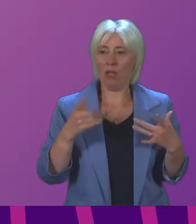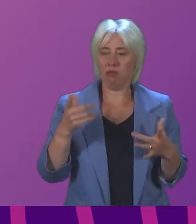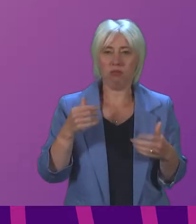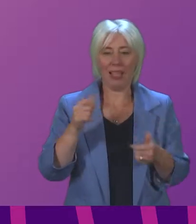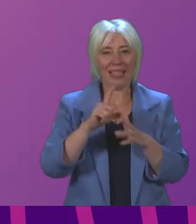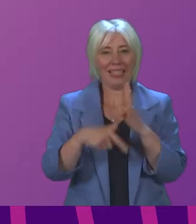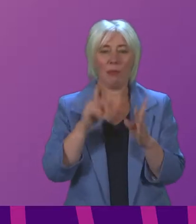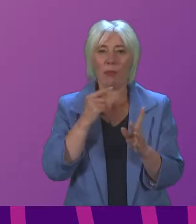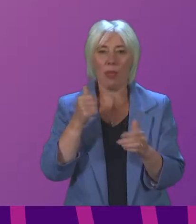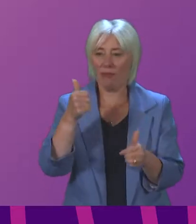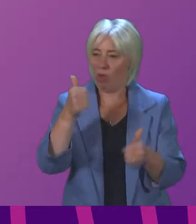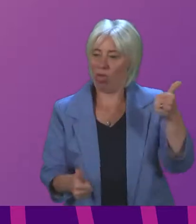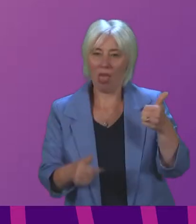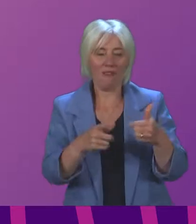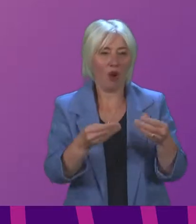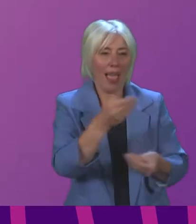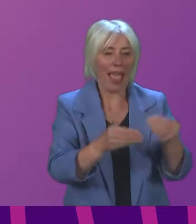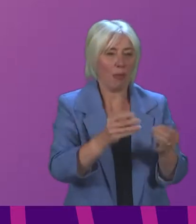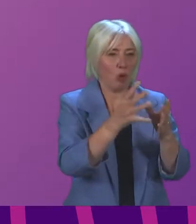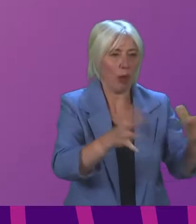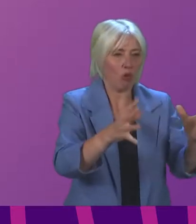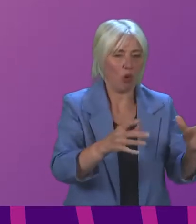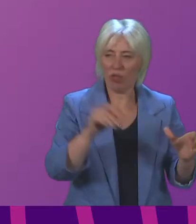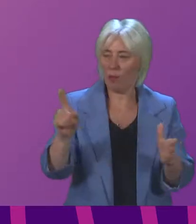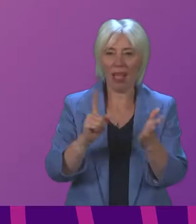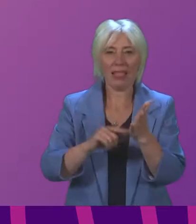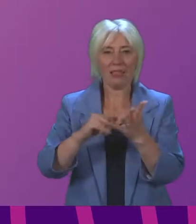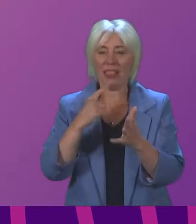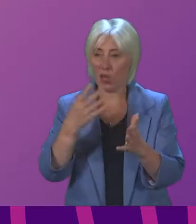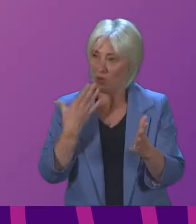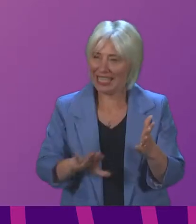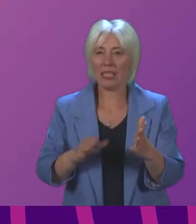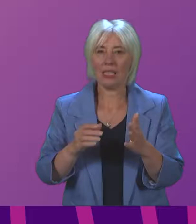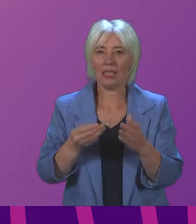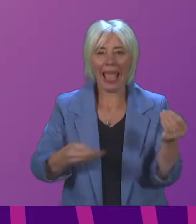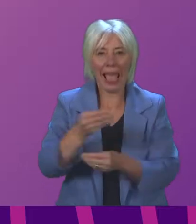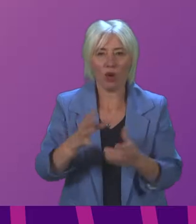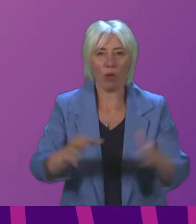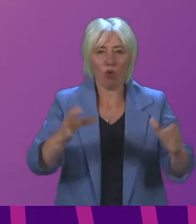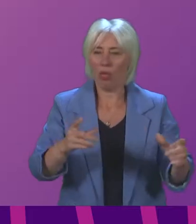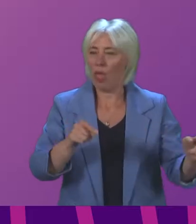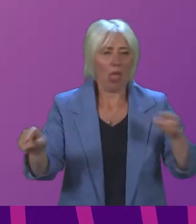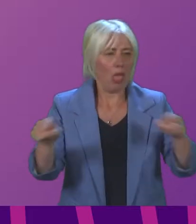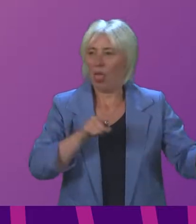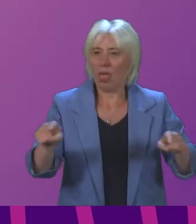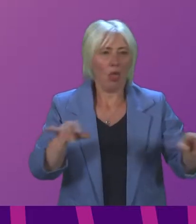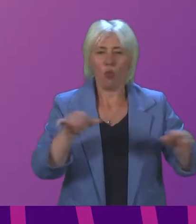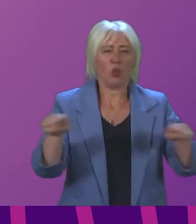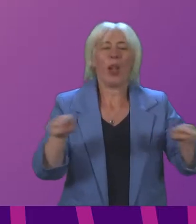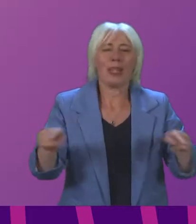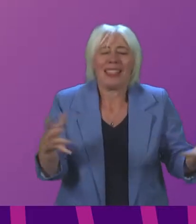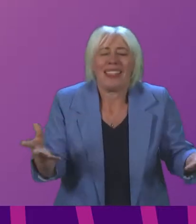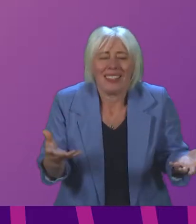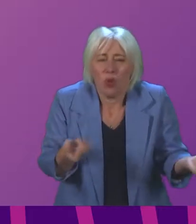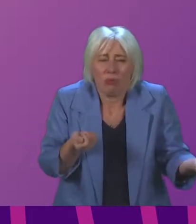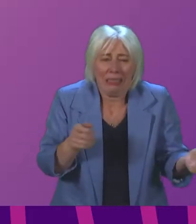us to get on with delivering the economic growth so these are some of the dilemmas that have to be wrestled with at the heart of the way in which